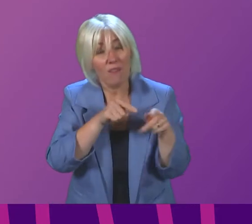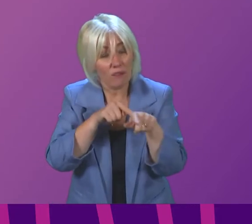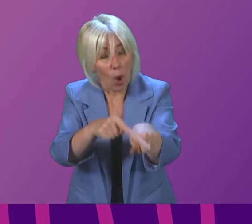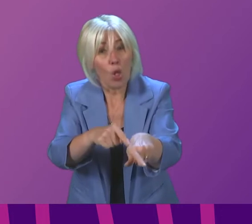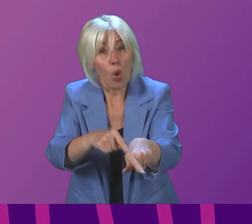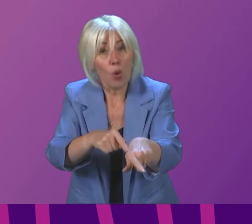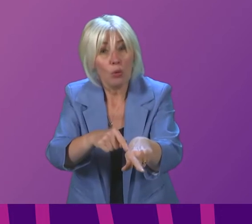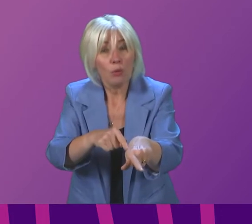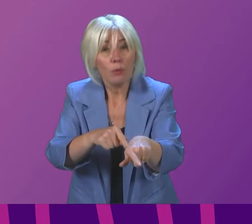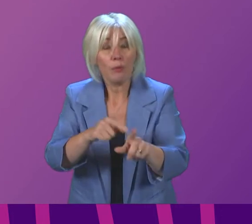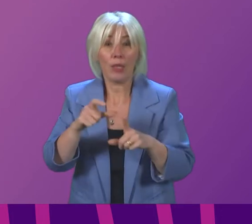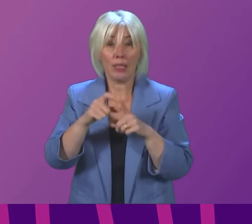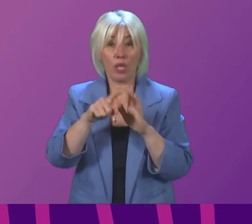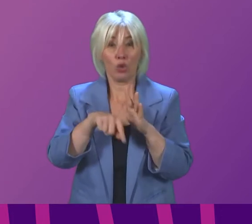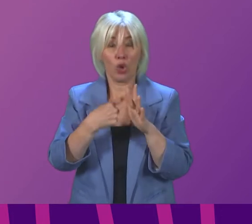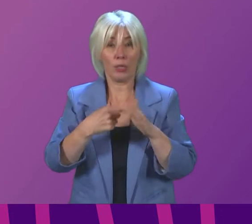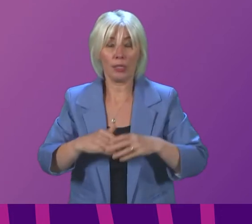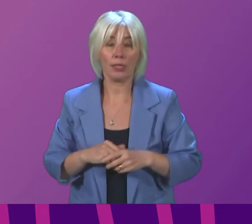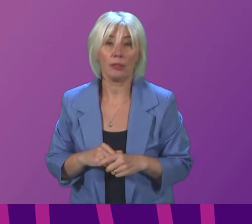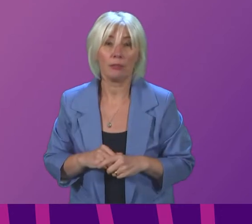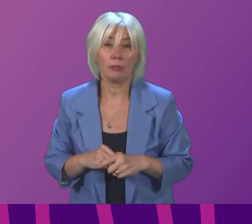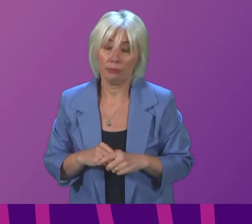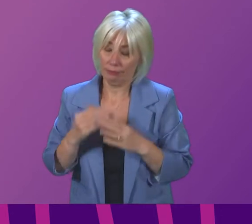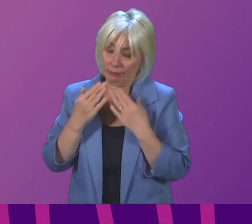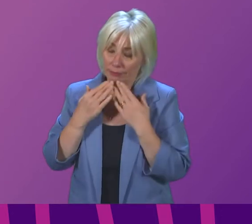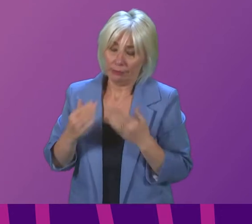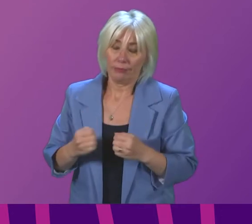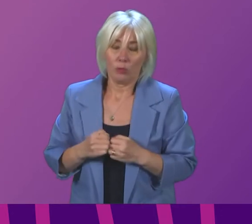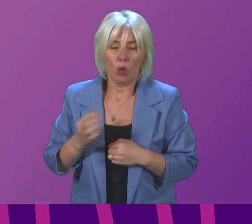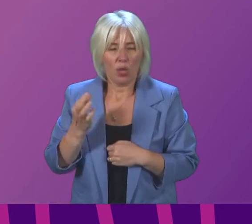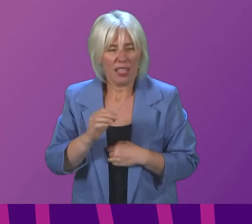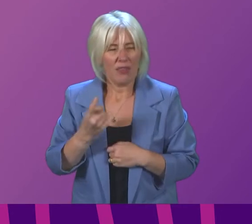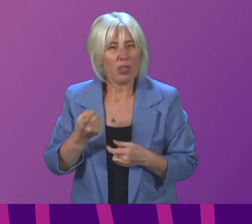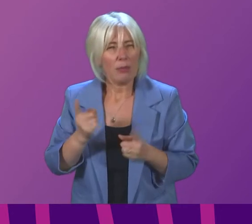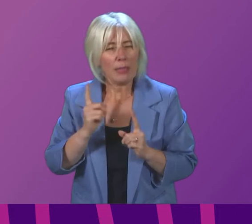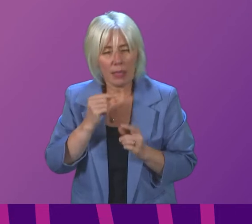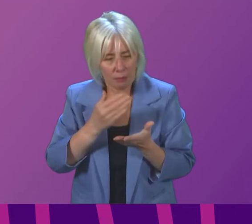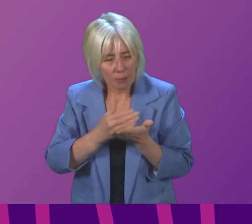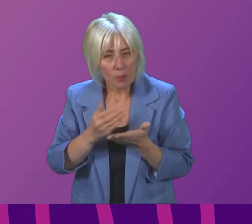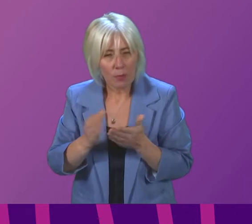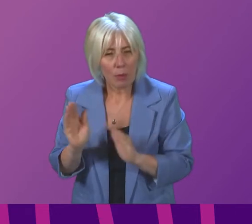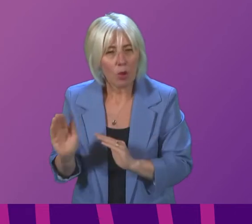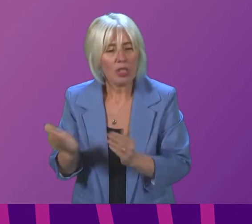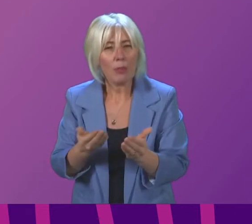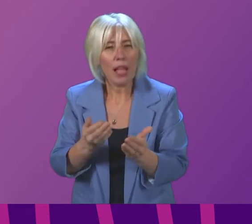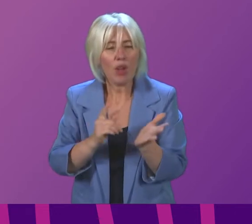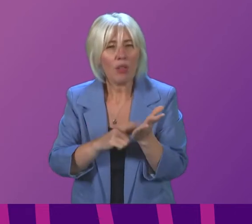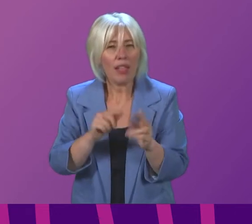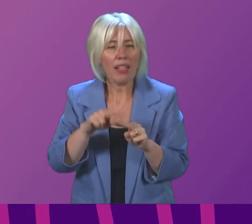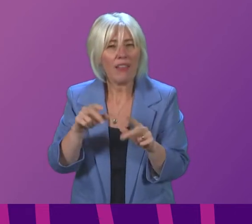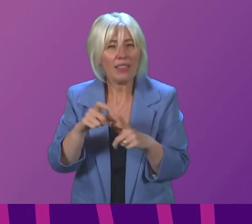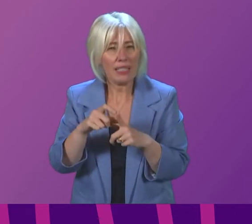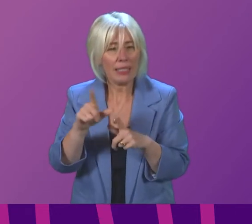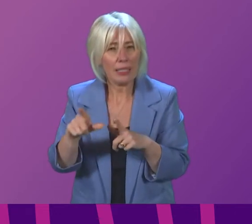and Daniel Johnson thank you presiding officer can I ask the first minister for further detail about the supply of lateral flow devices while the